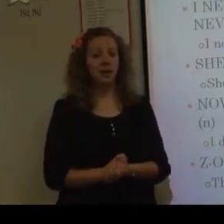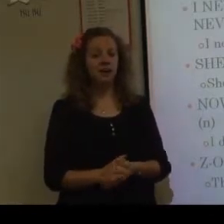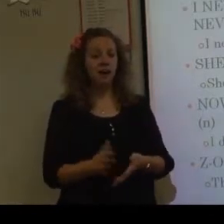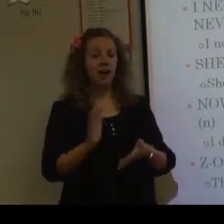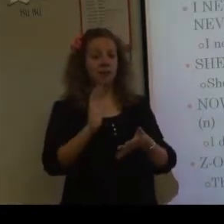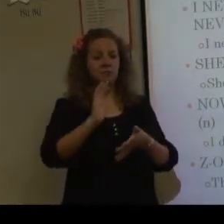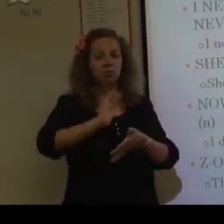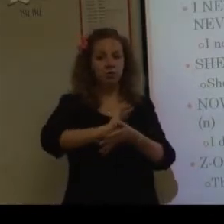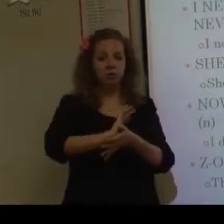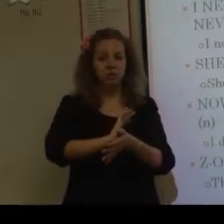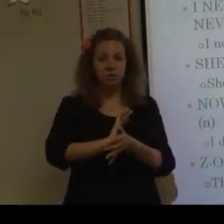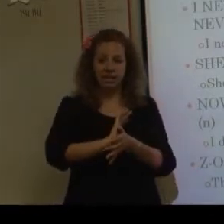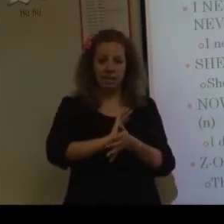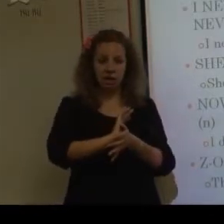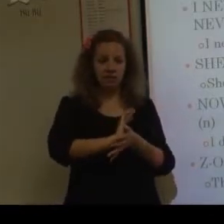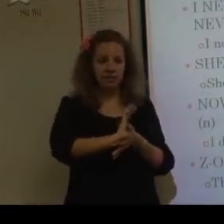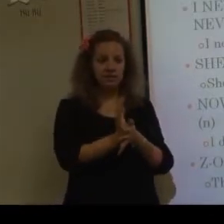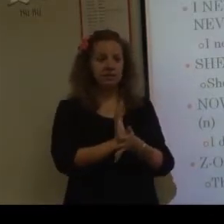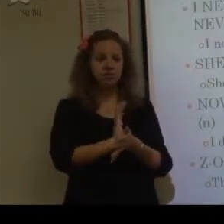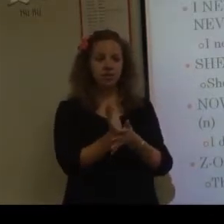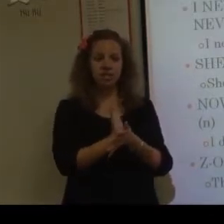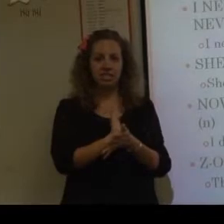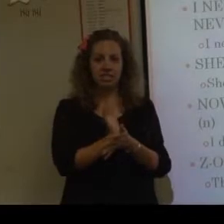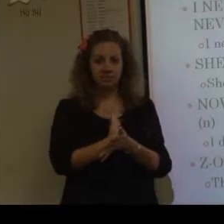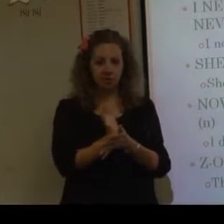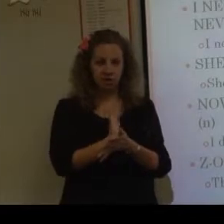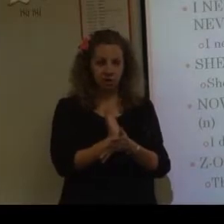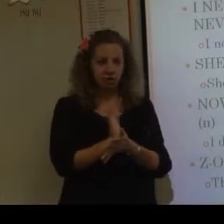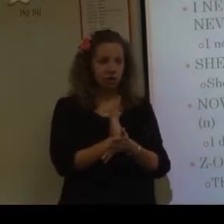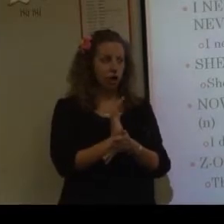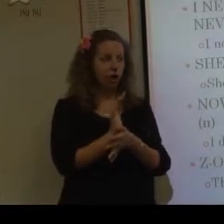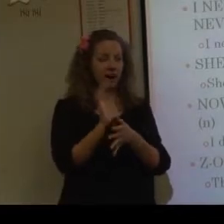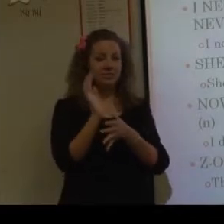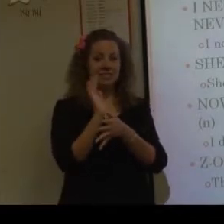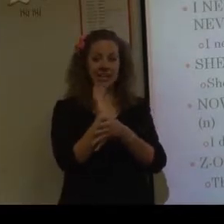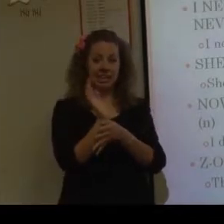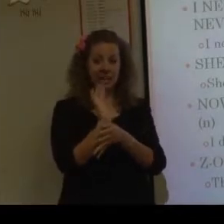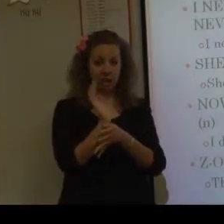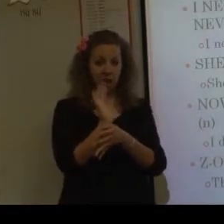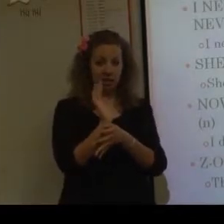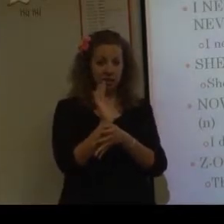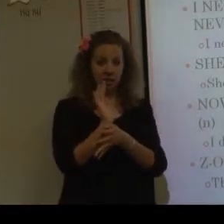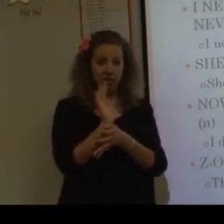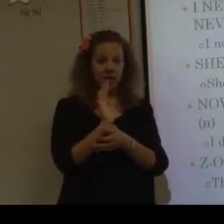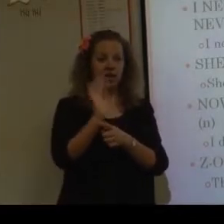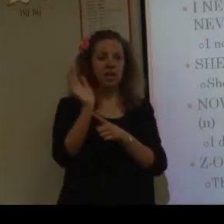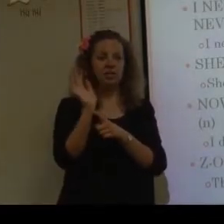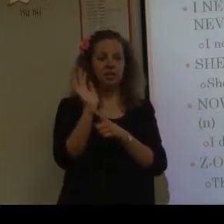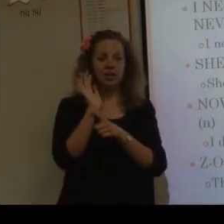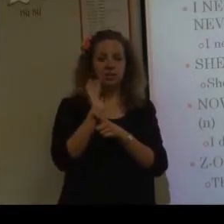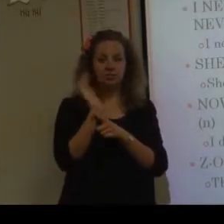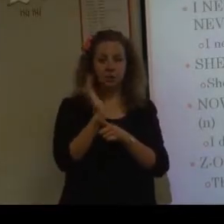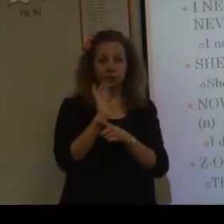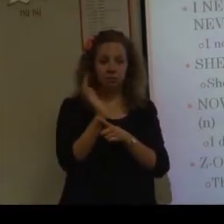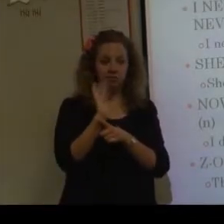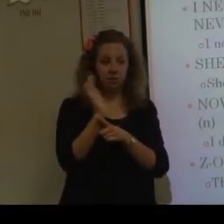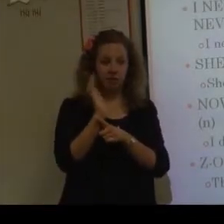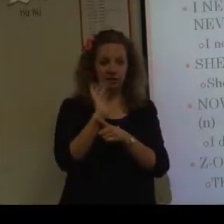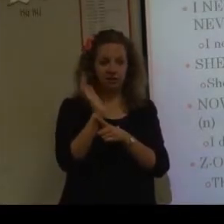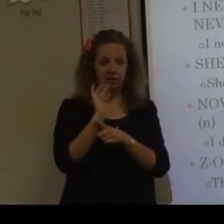way. Okay. You don't want to do it here. Because this is cheese. So I've seen it here. And then in the book before. Then I've